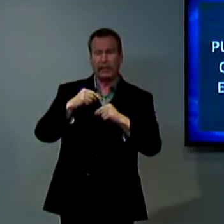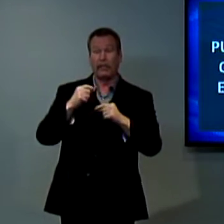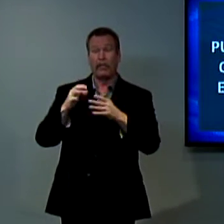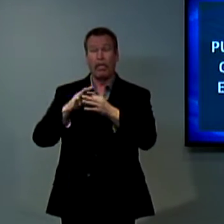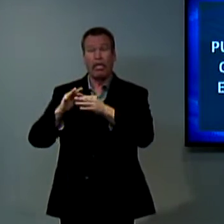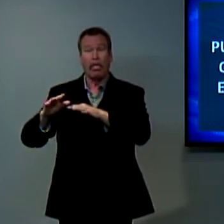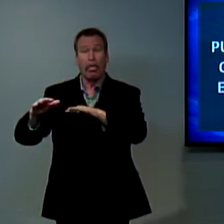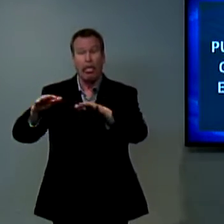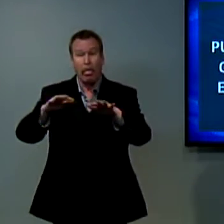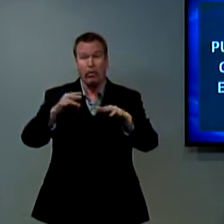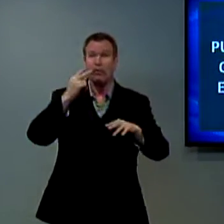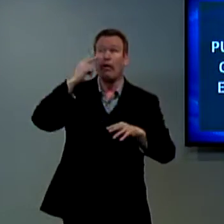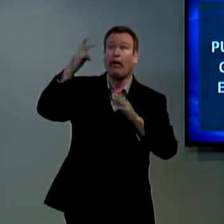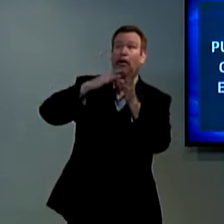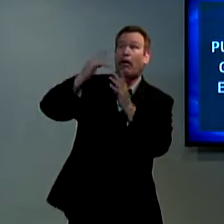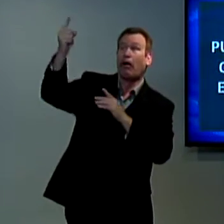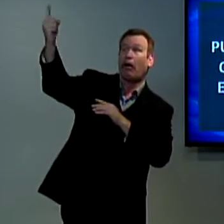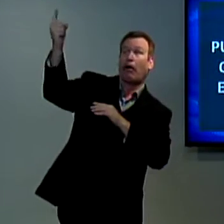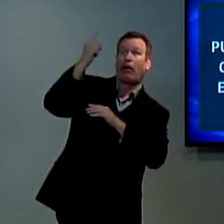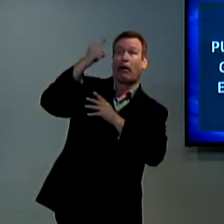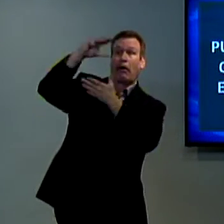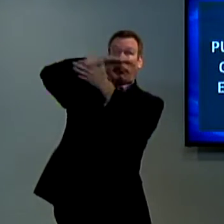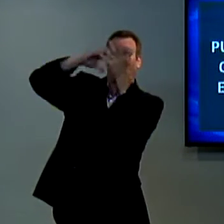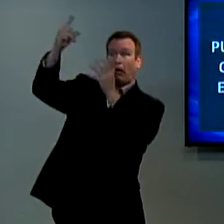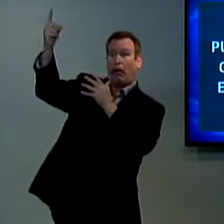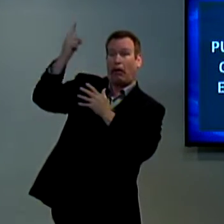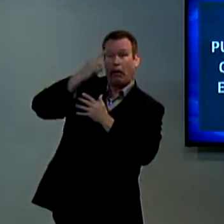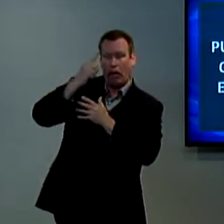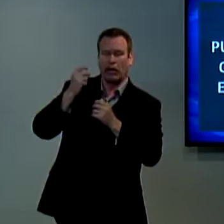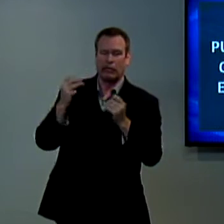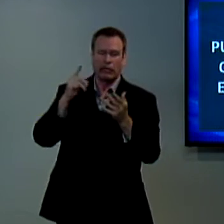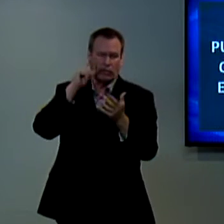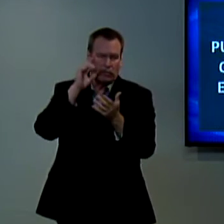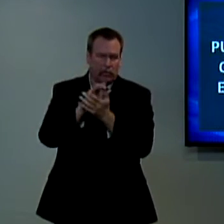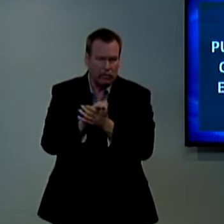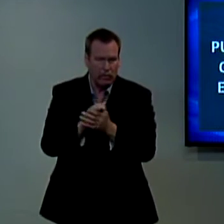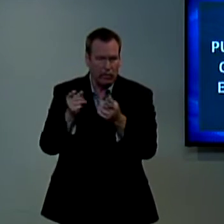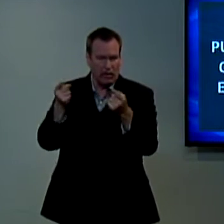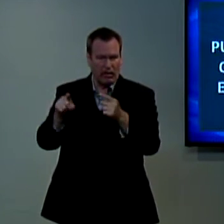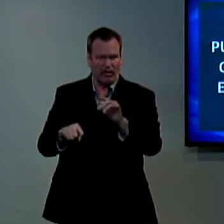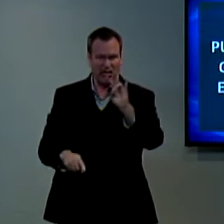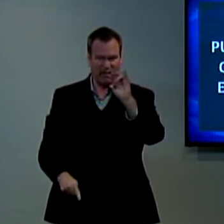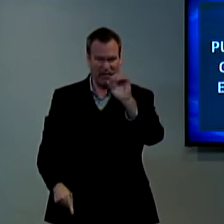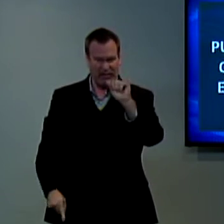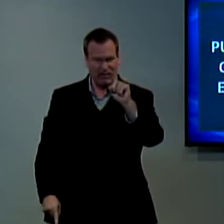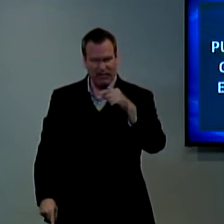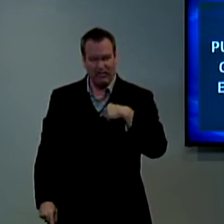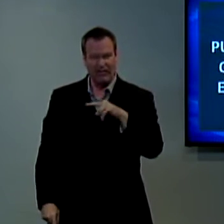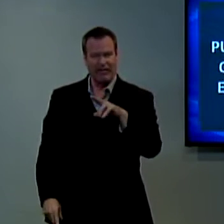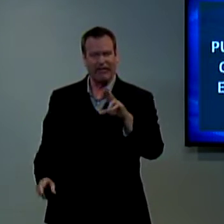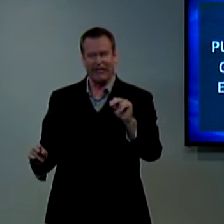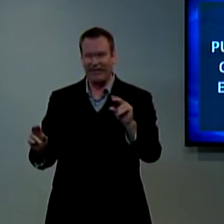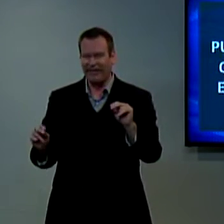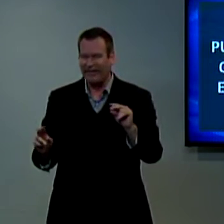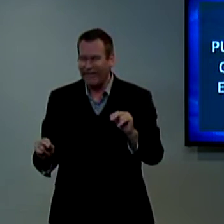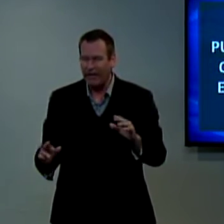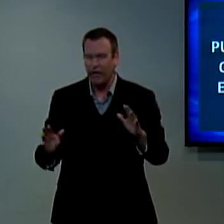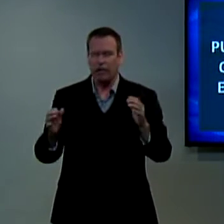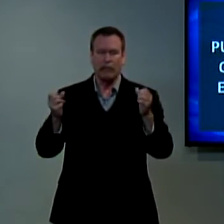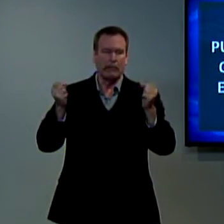that Jesus Christ came. Some people even reported that they saw him and then they said, oh, in 80 AD, but no.